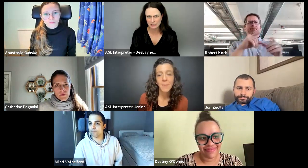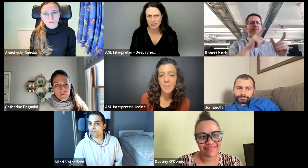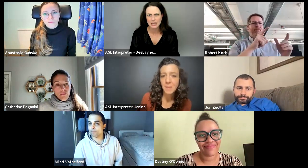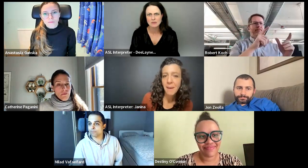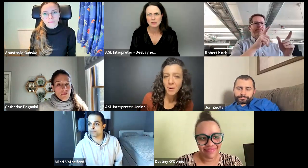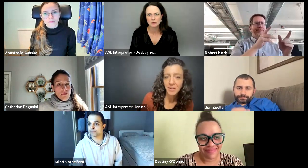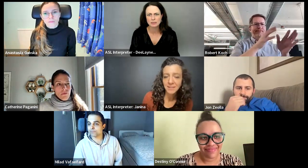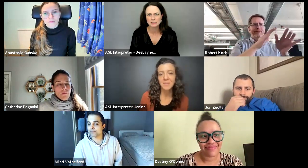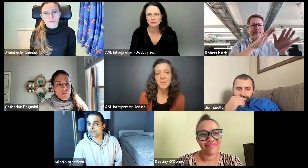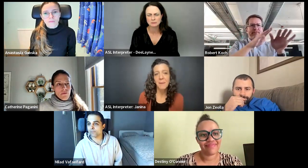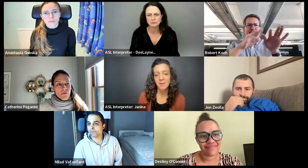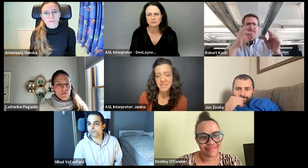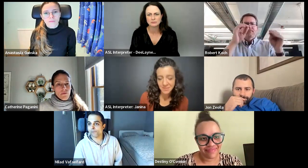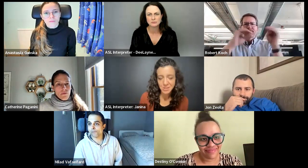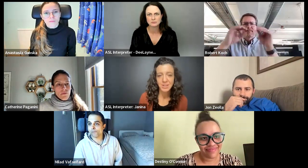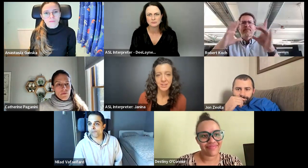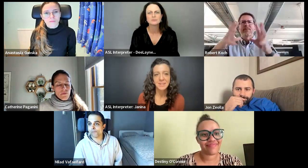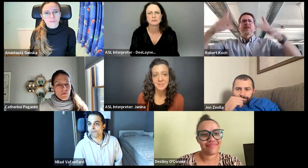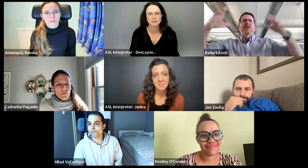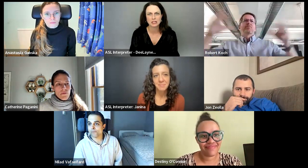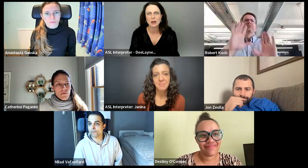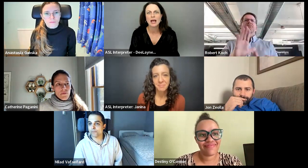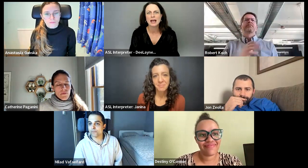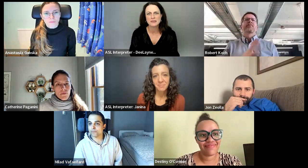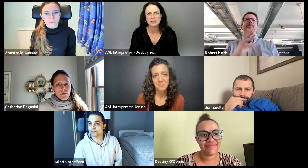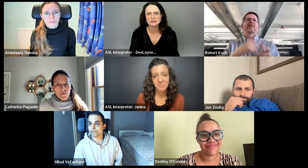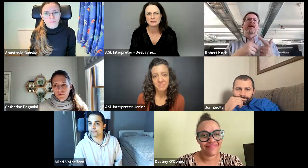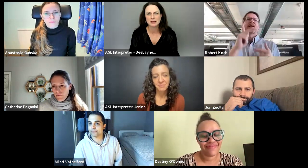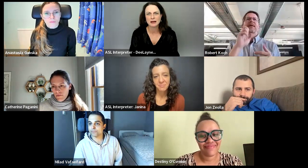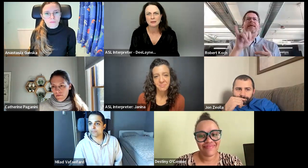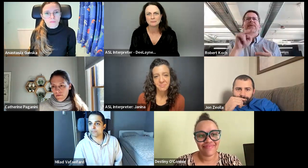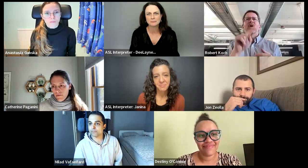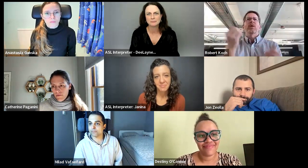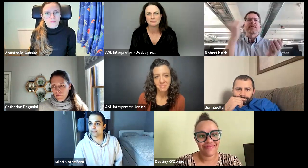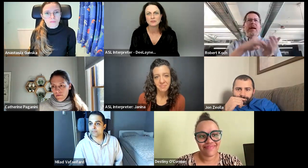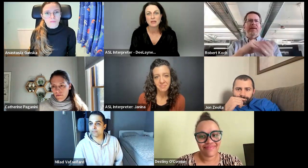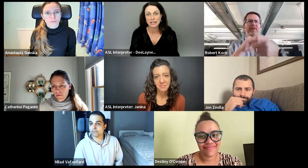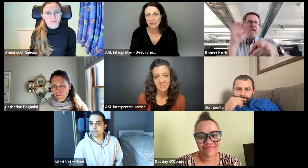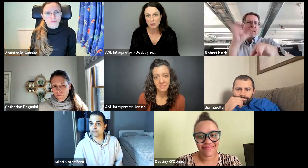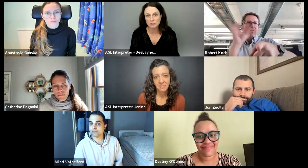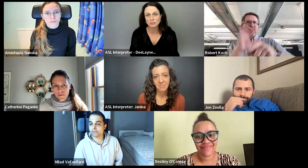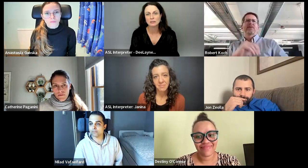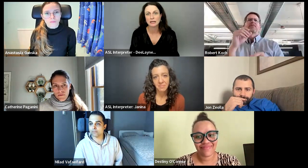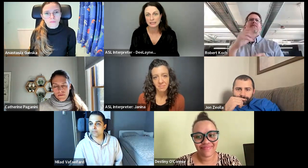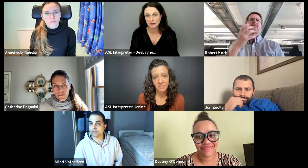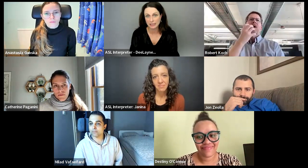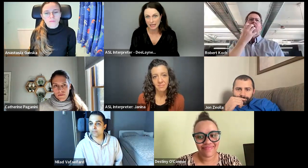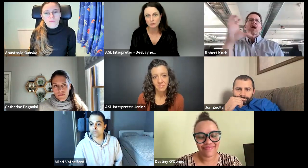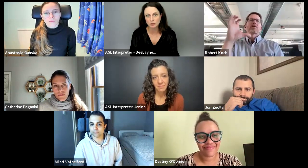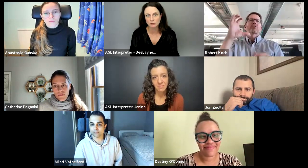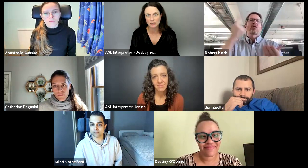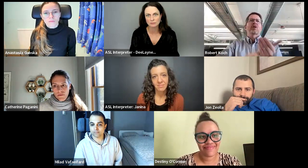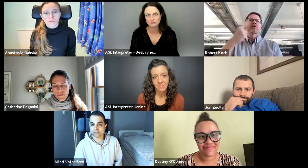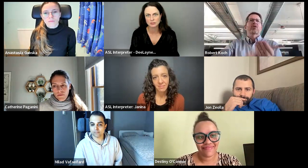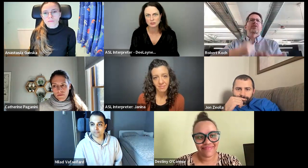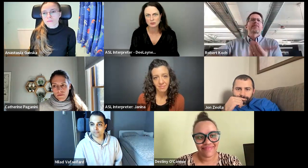that correct? And then there'll be some- A great deaf engineer. Thank you. And then a keynote, again,